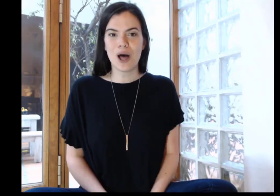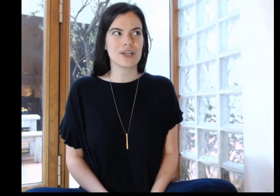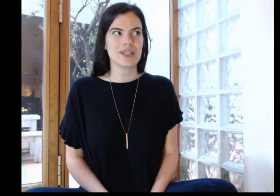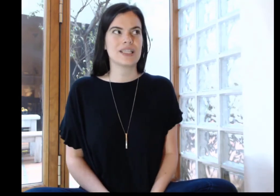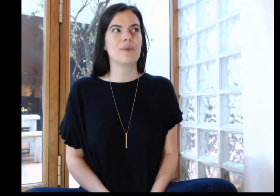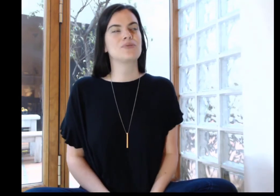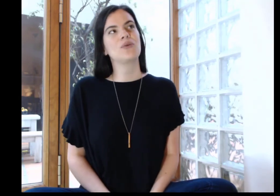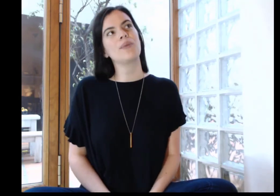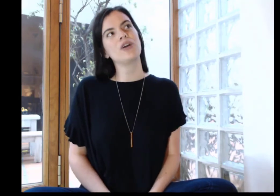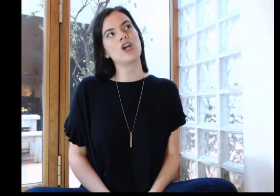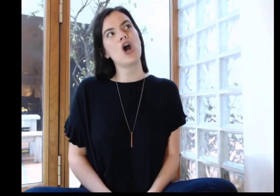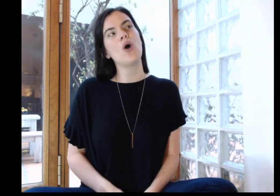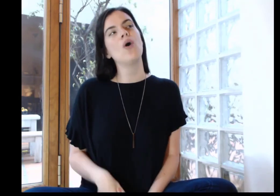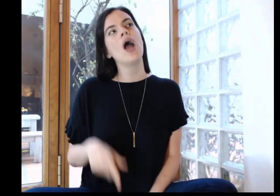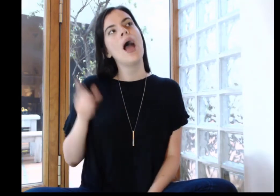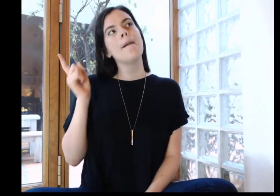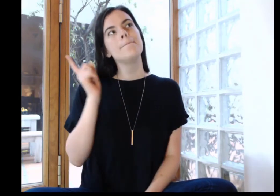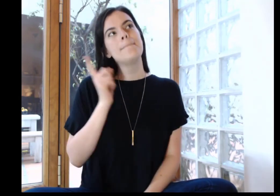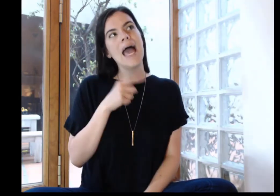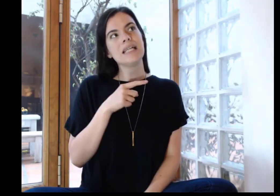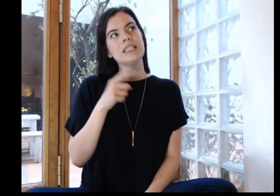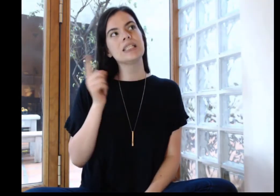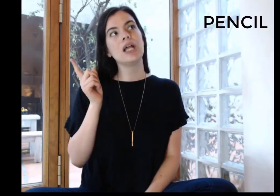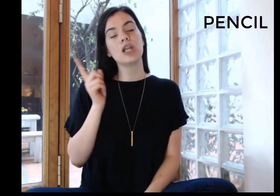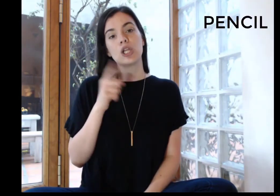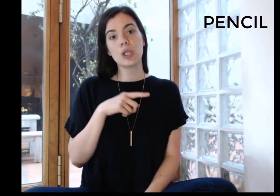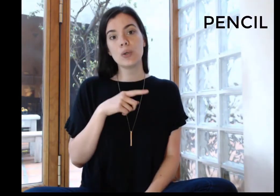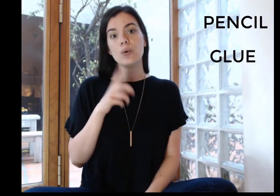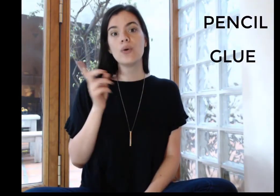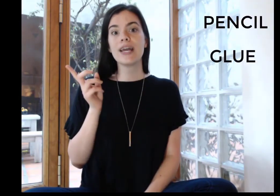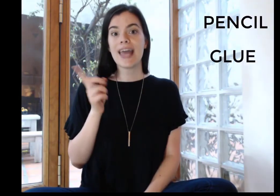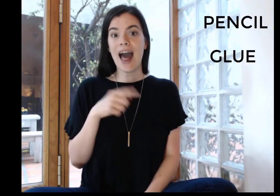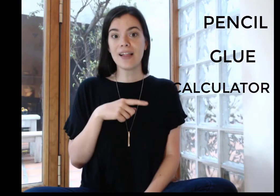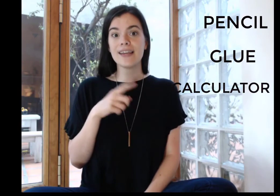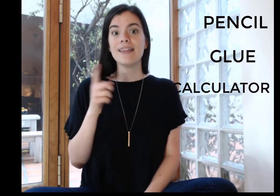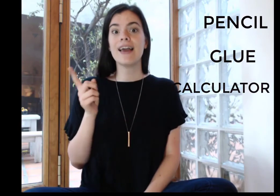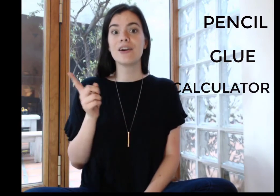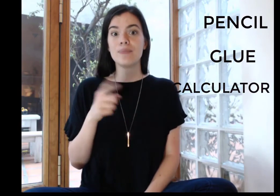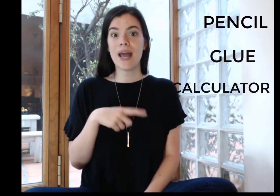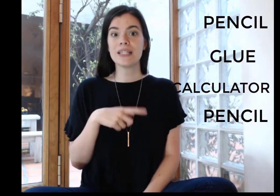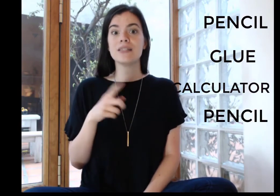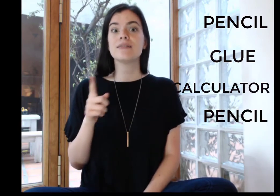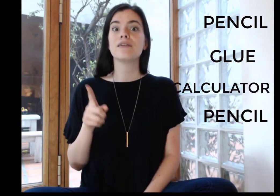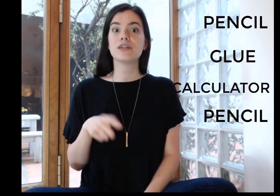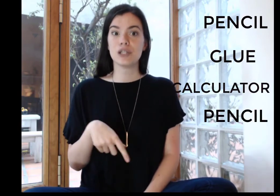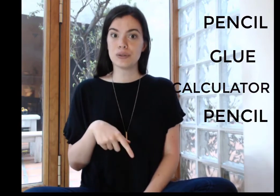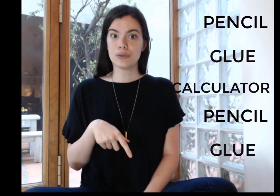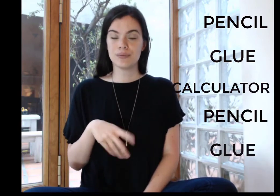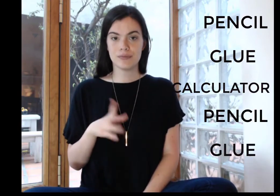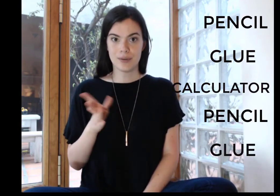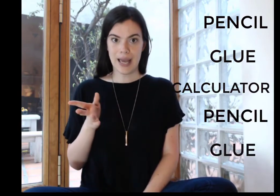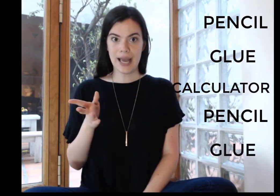objects up so i'm gonna go pencil glue calculator pencil glue okay